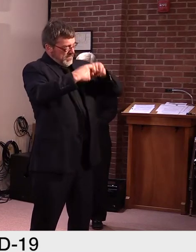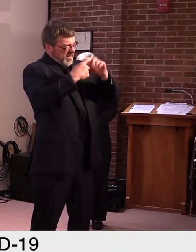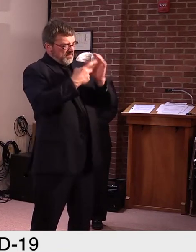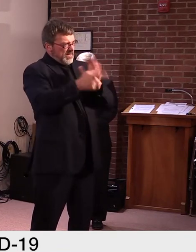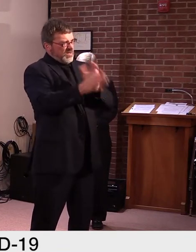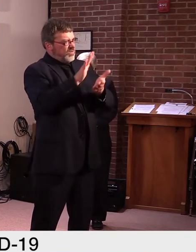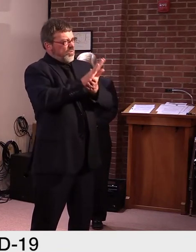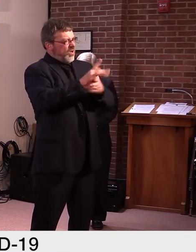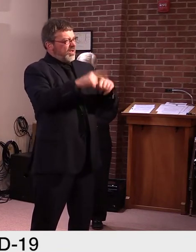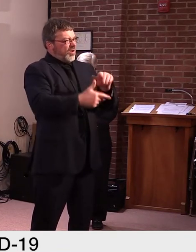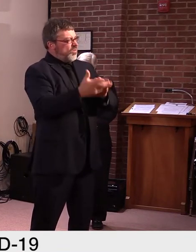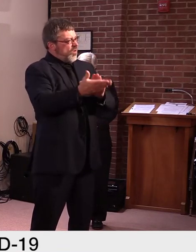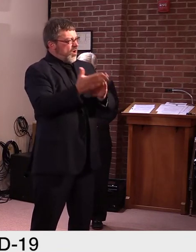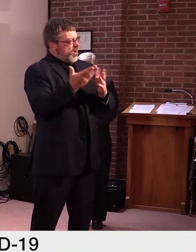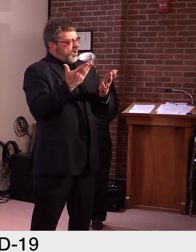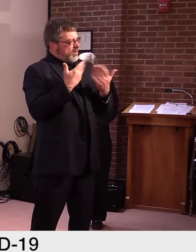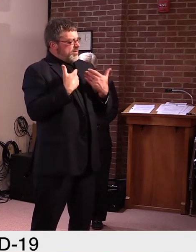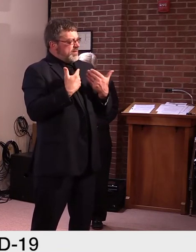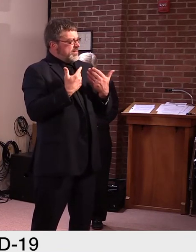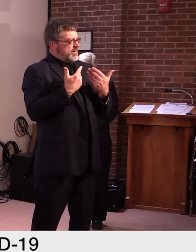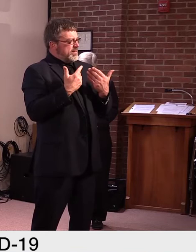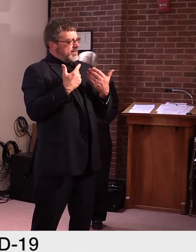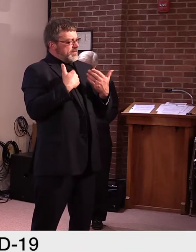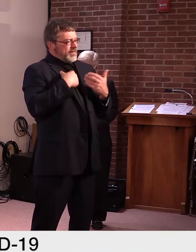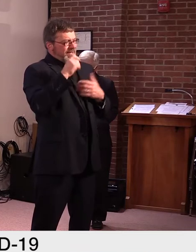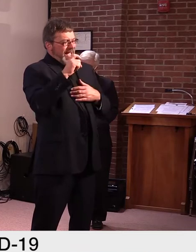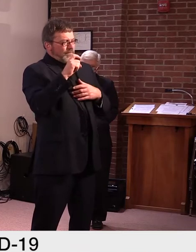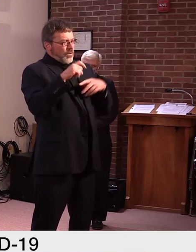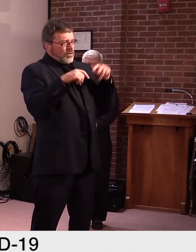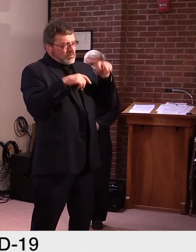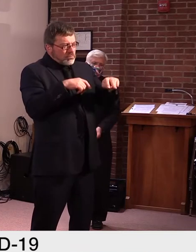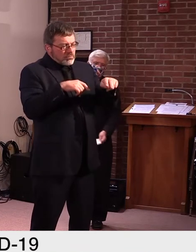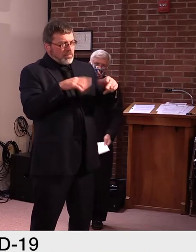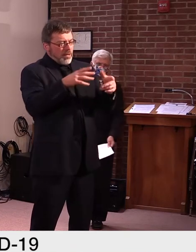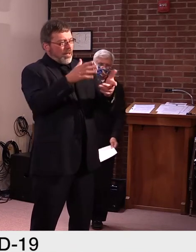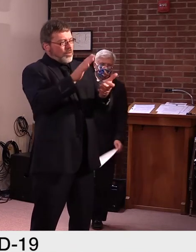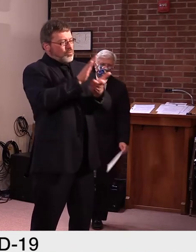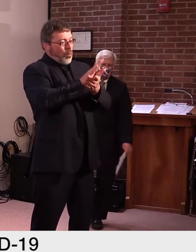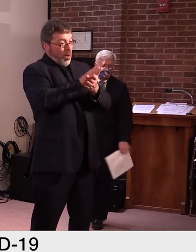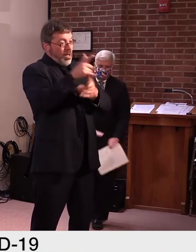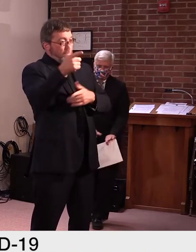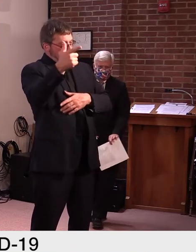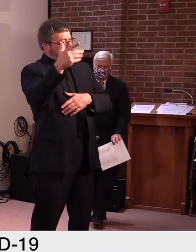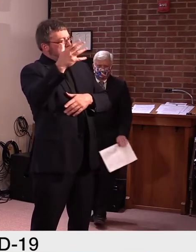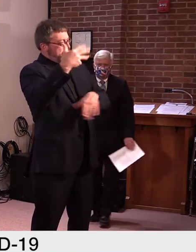the facts and, uh, give the school an opportunity to, uh, address the concerns for our satisfaction.